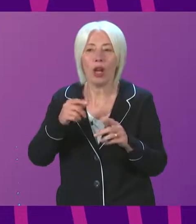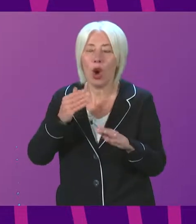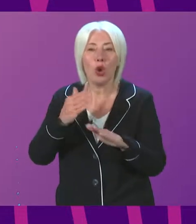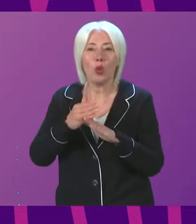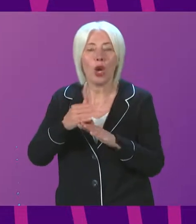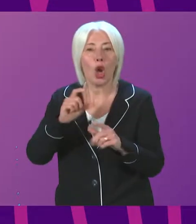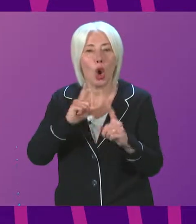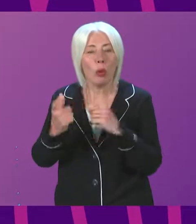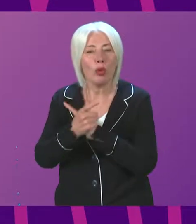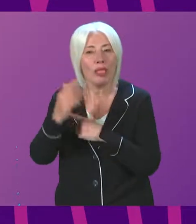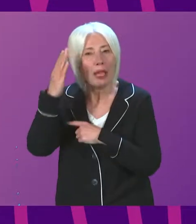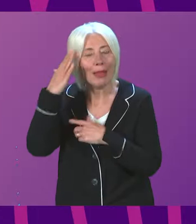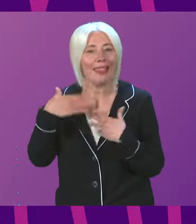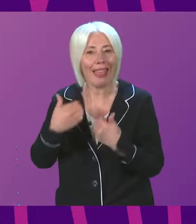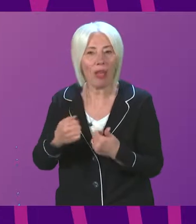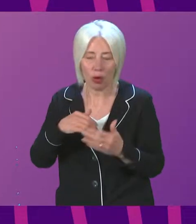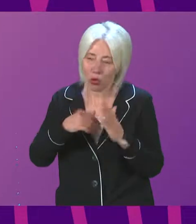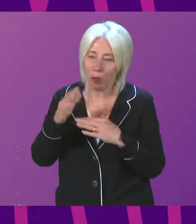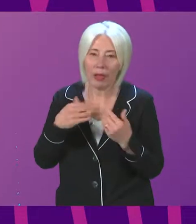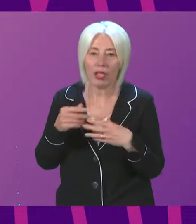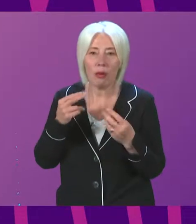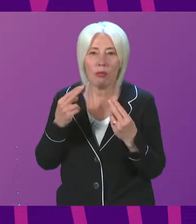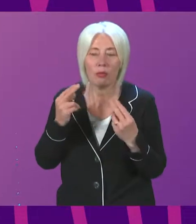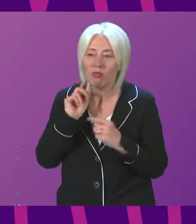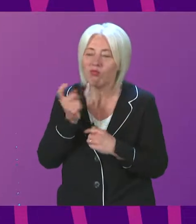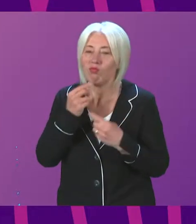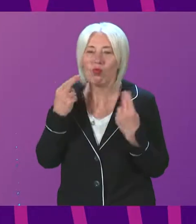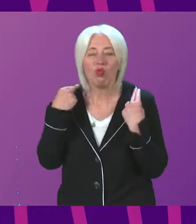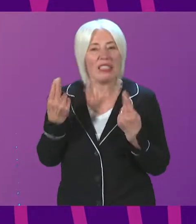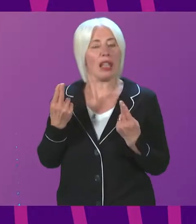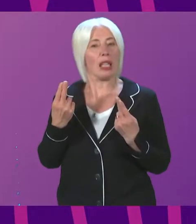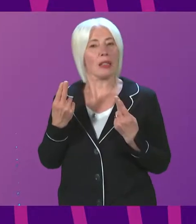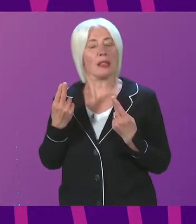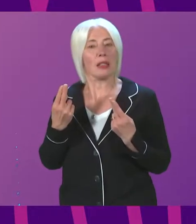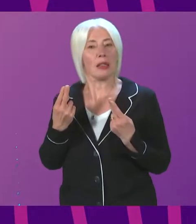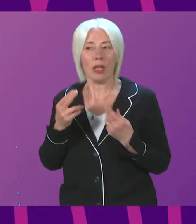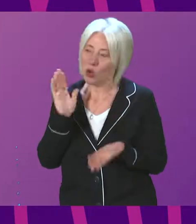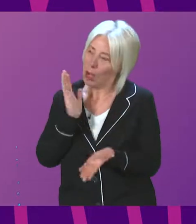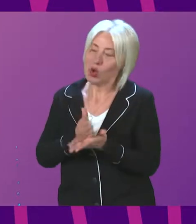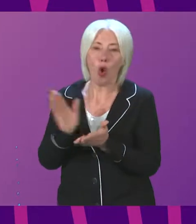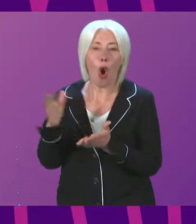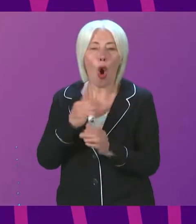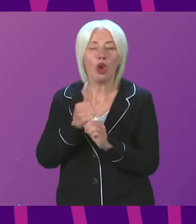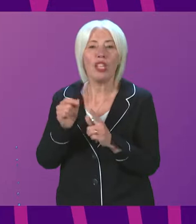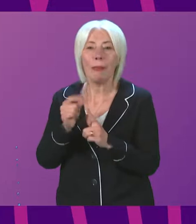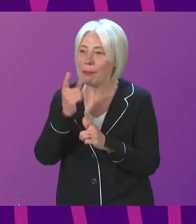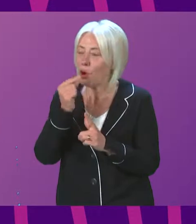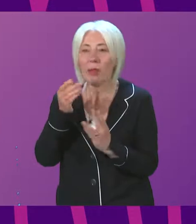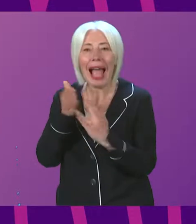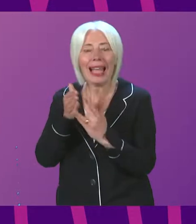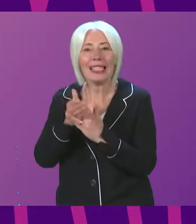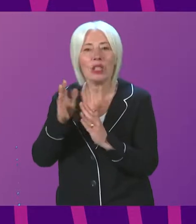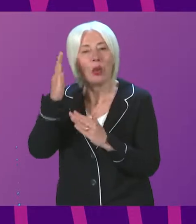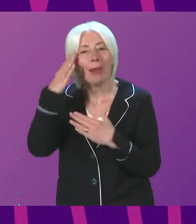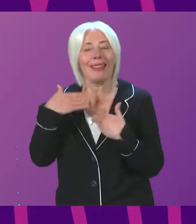mental health to build resilience there and ensure that every GP practice does have access to a mental health and wellbeing